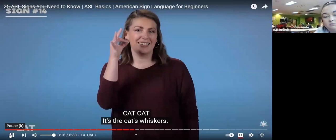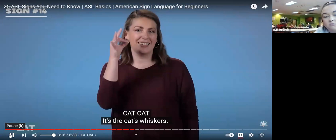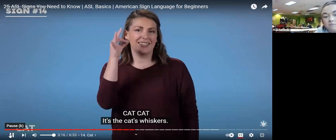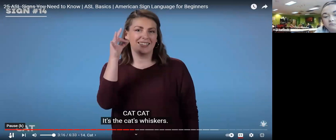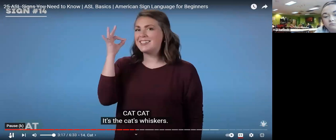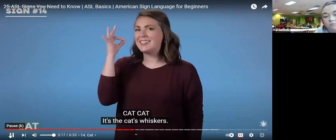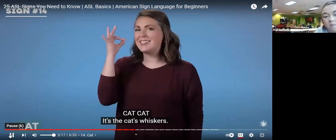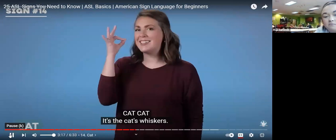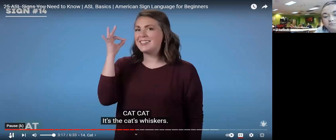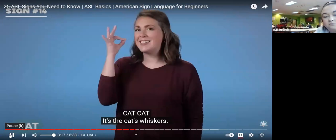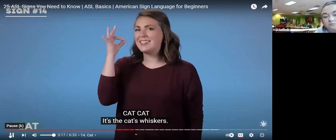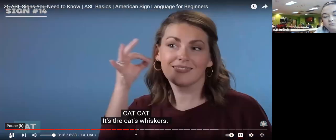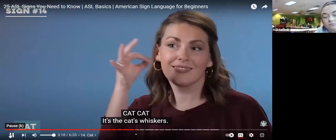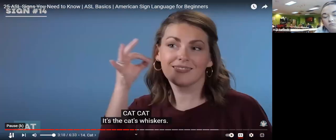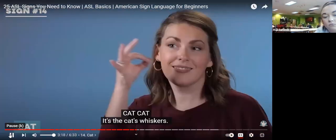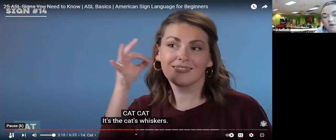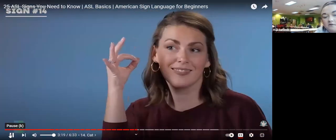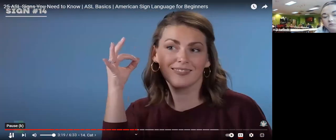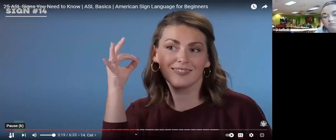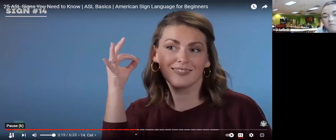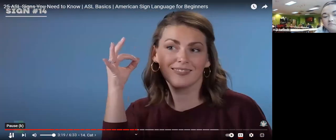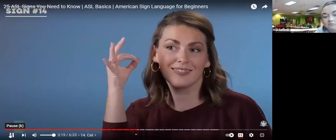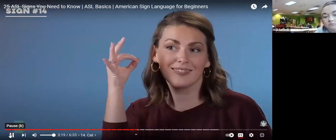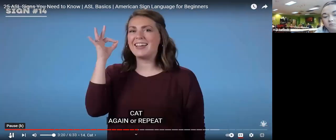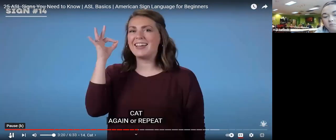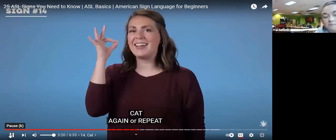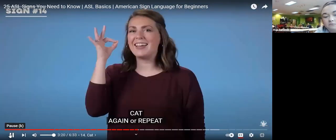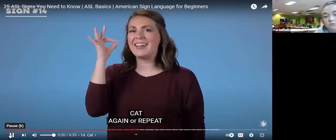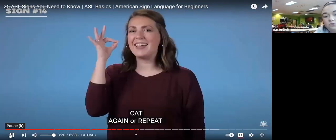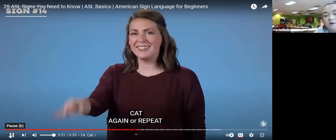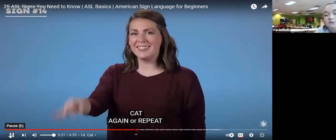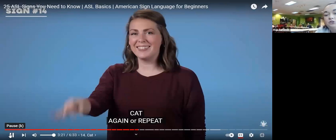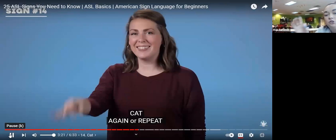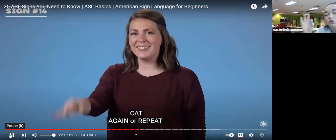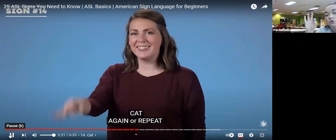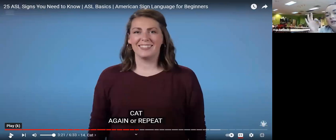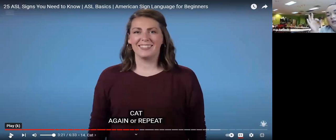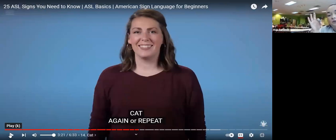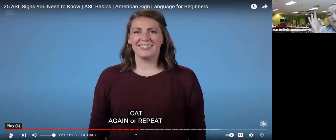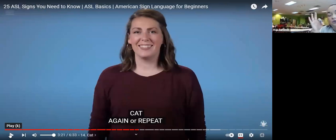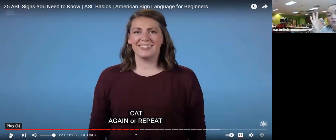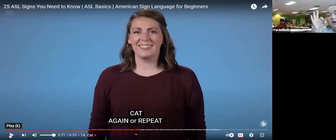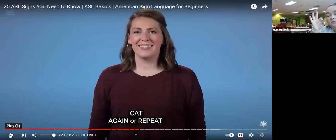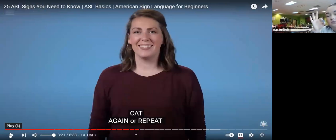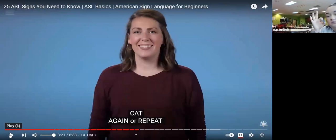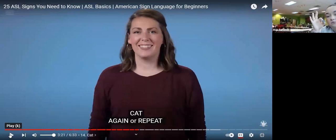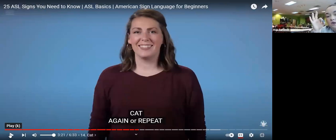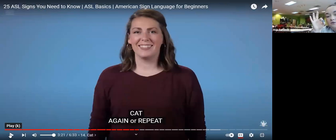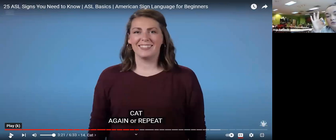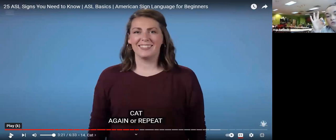cat cat it's the cat's whiskers cat so you'll do kind of like you do